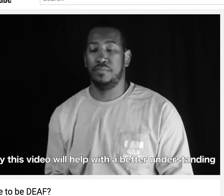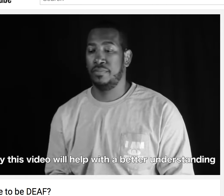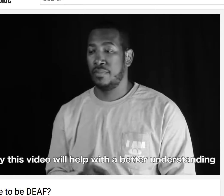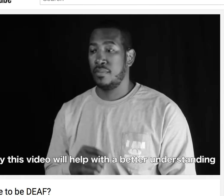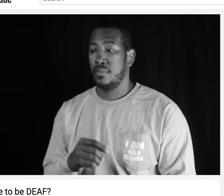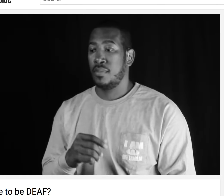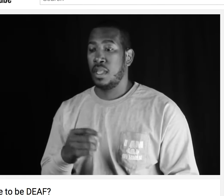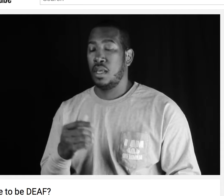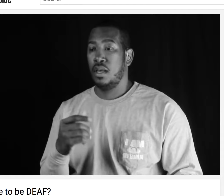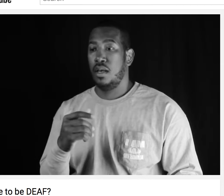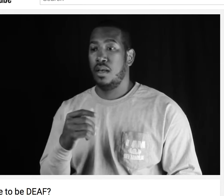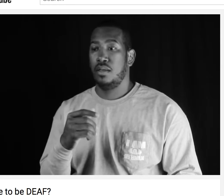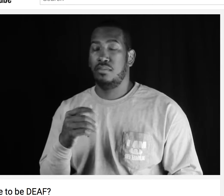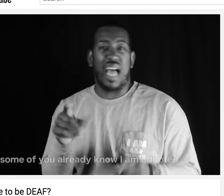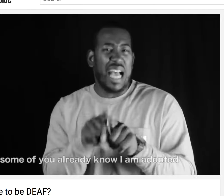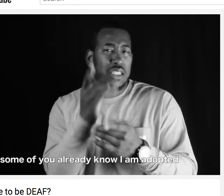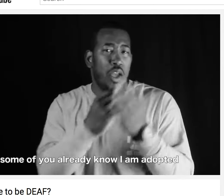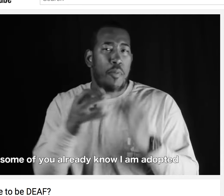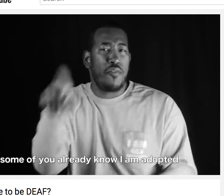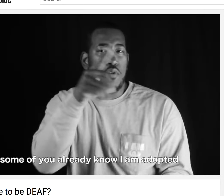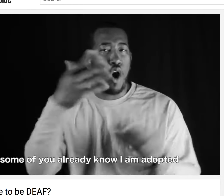I want everyone to better understand what it's like.